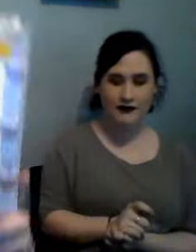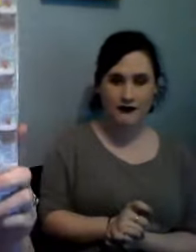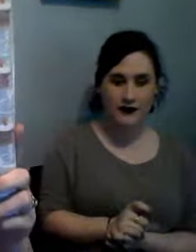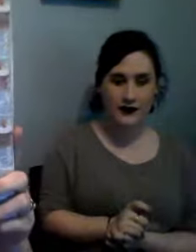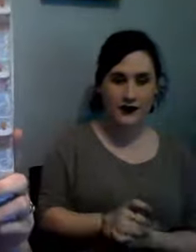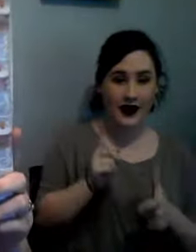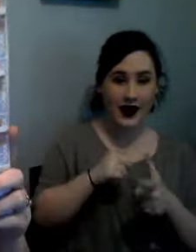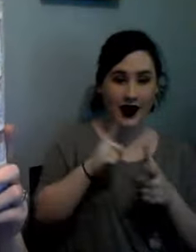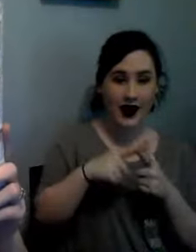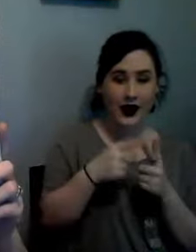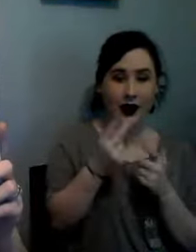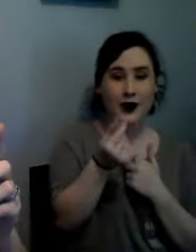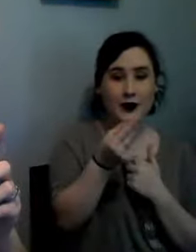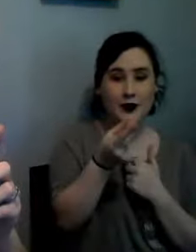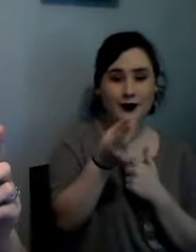and then the puppy dogs